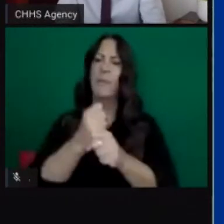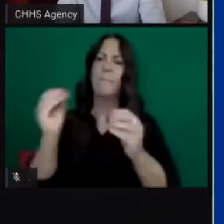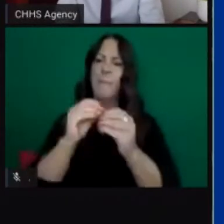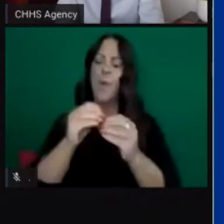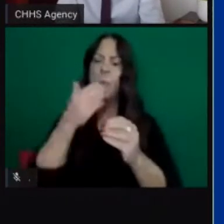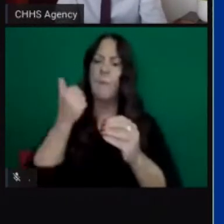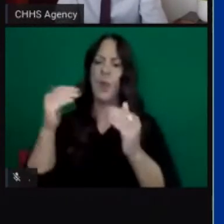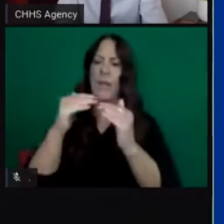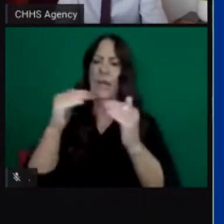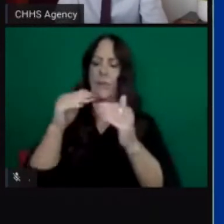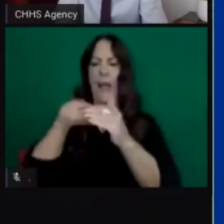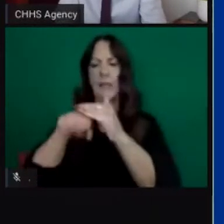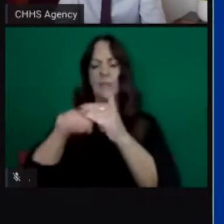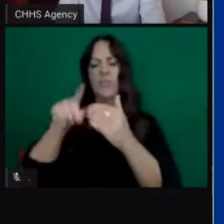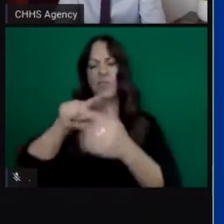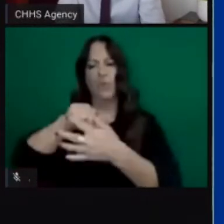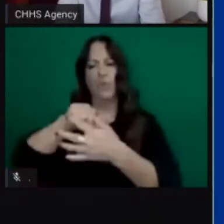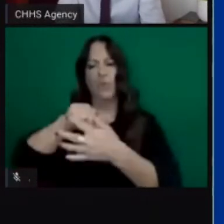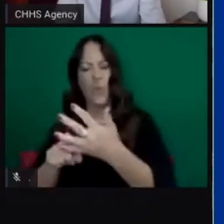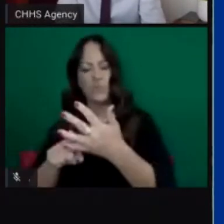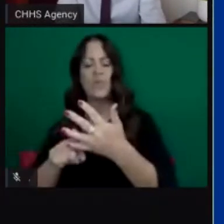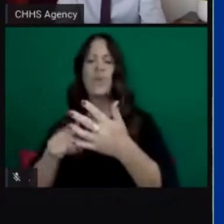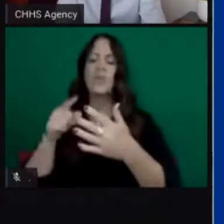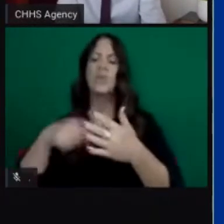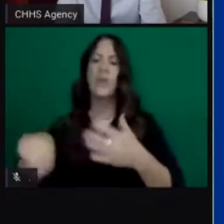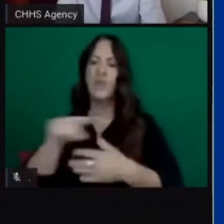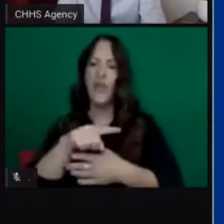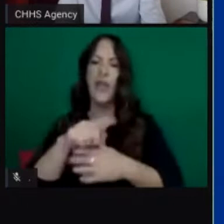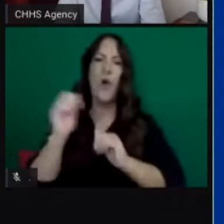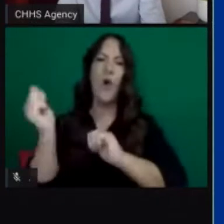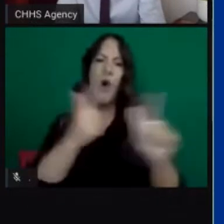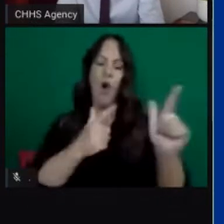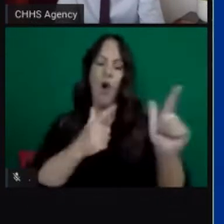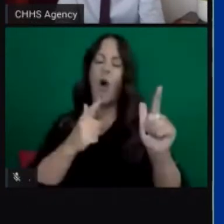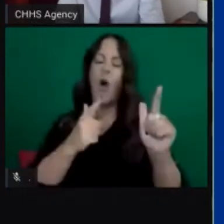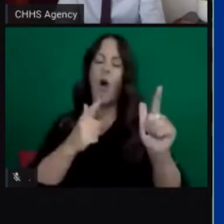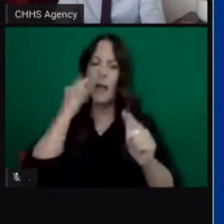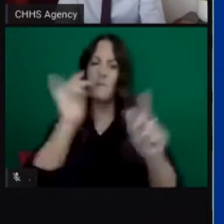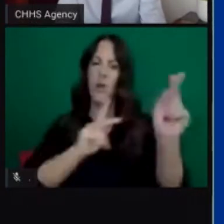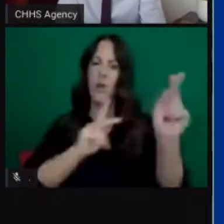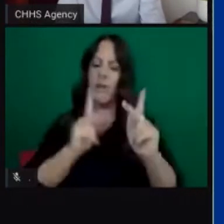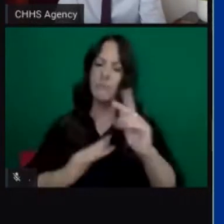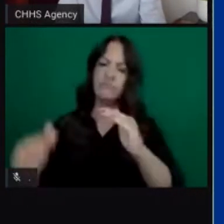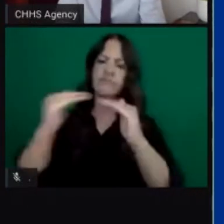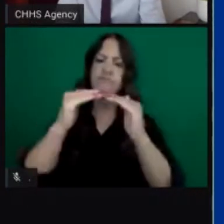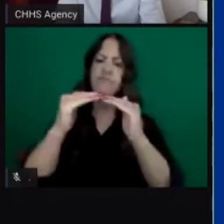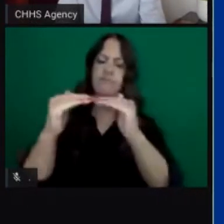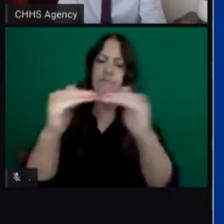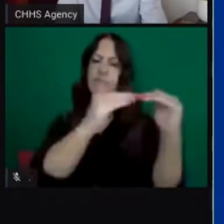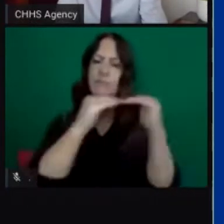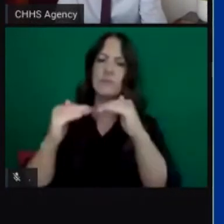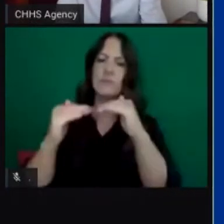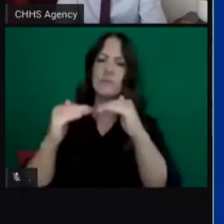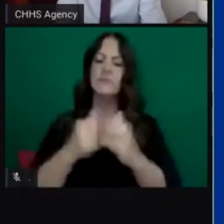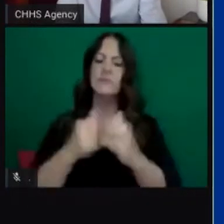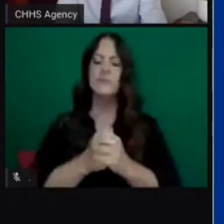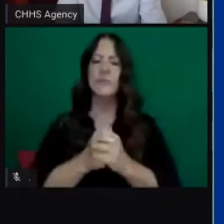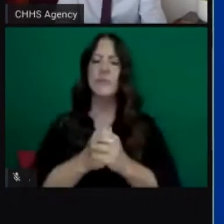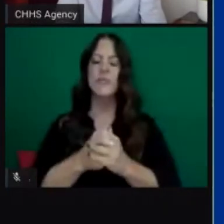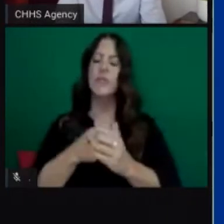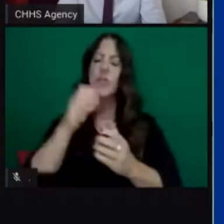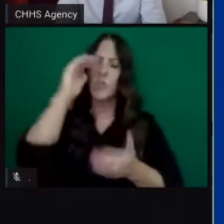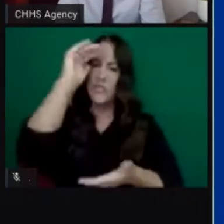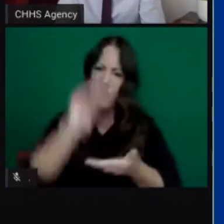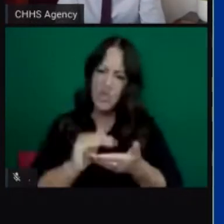all Californians to experience a better chance of not only not getting infected with